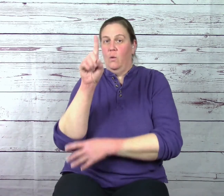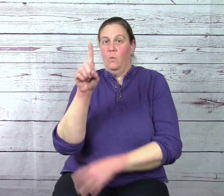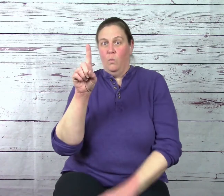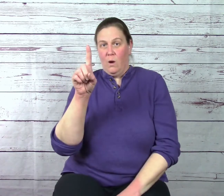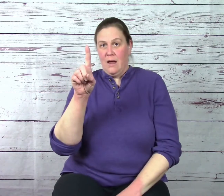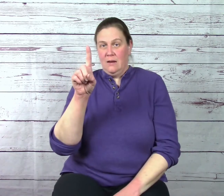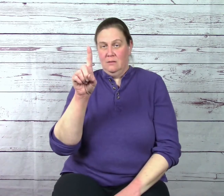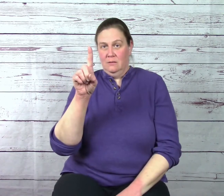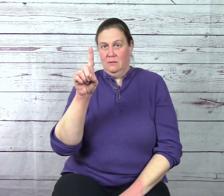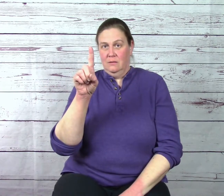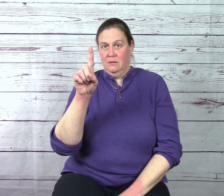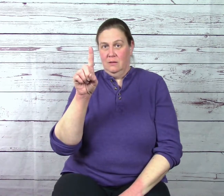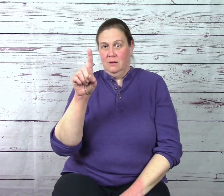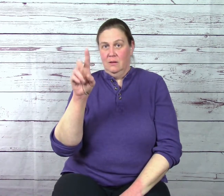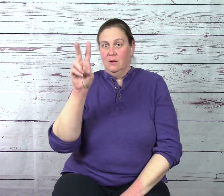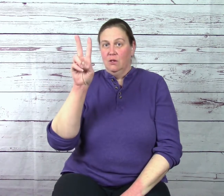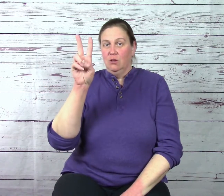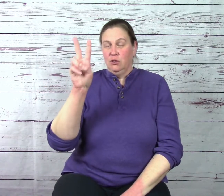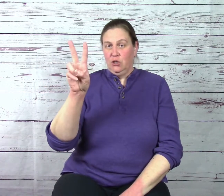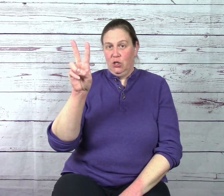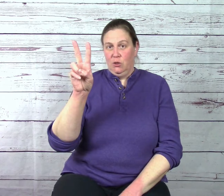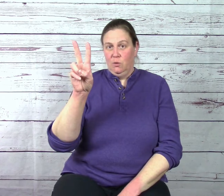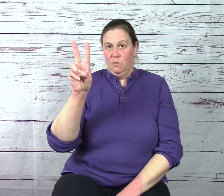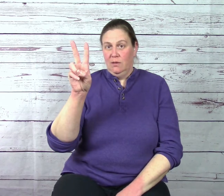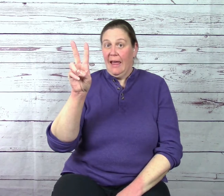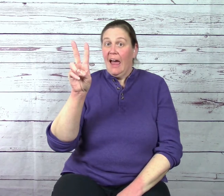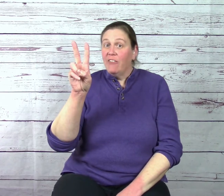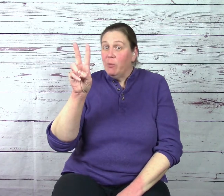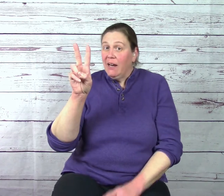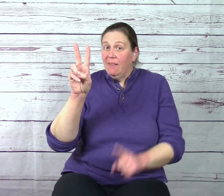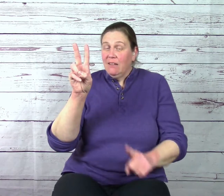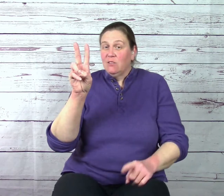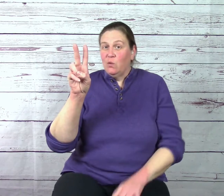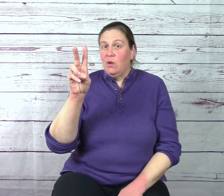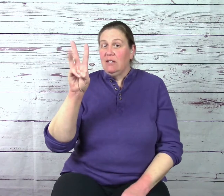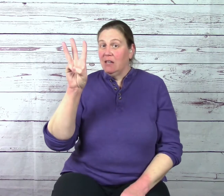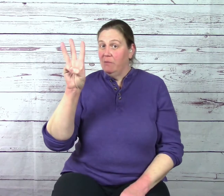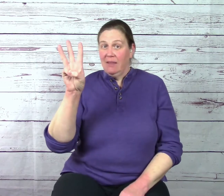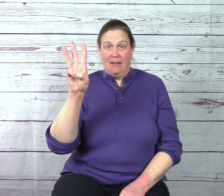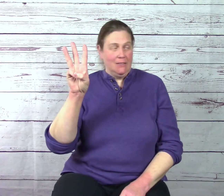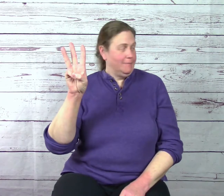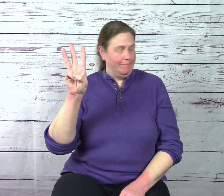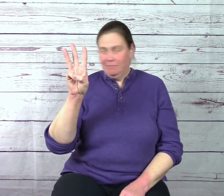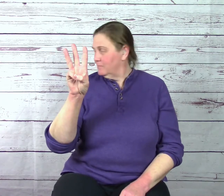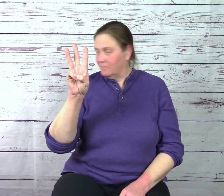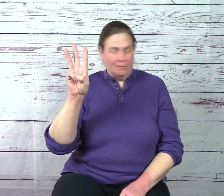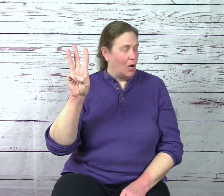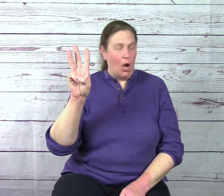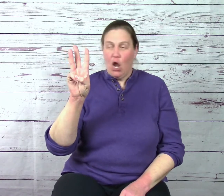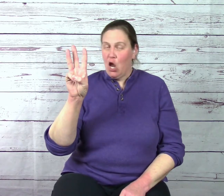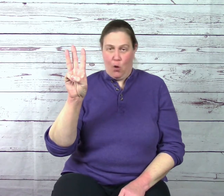One, two, everybody thinks three is going to be there. No.